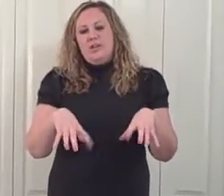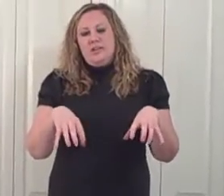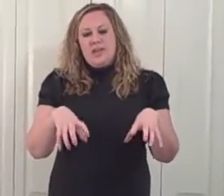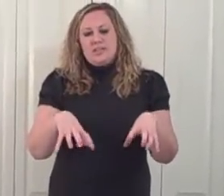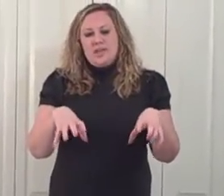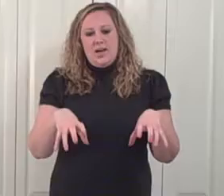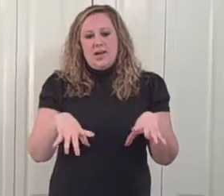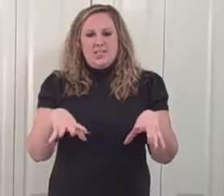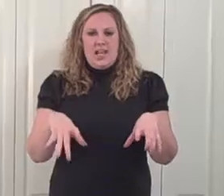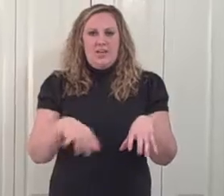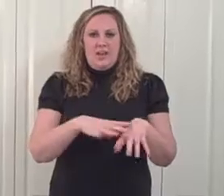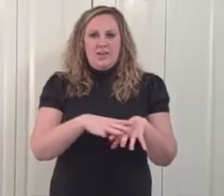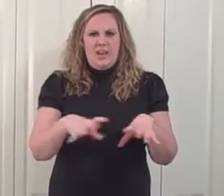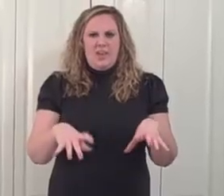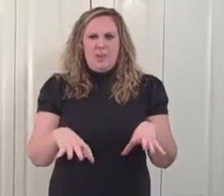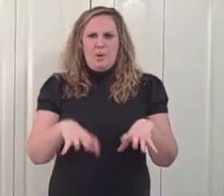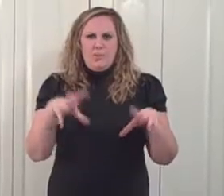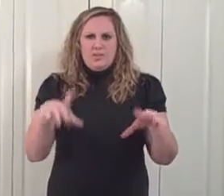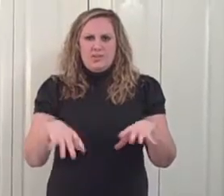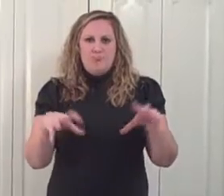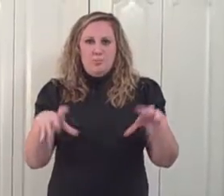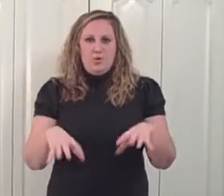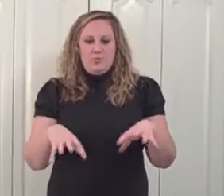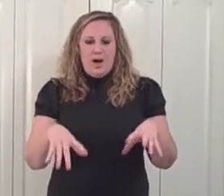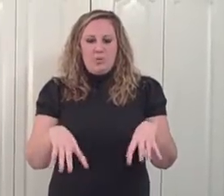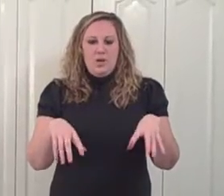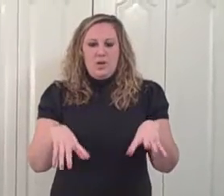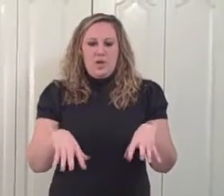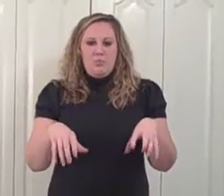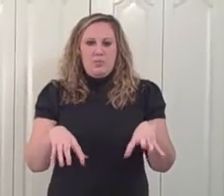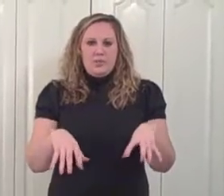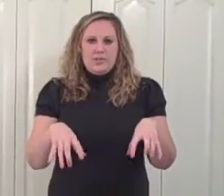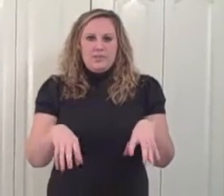bit to indicate how bubbles move and pop. Bubbles.